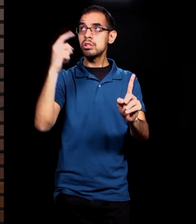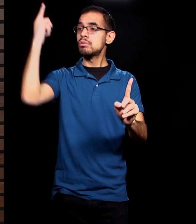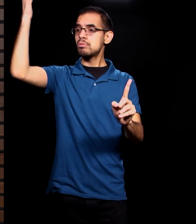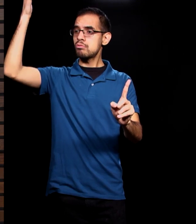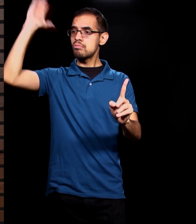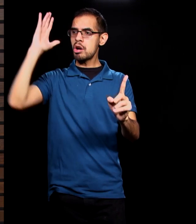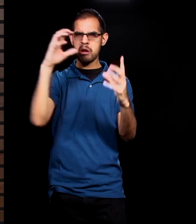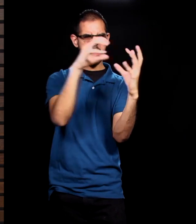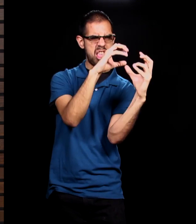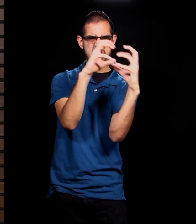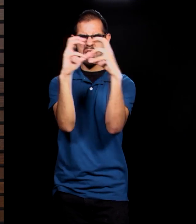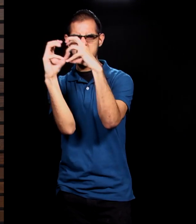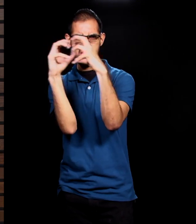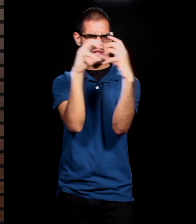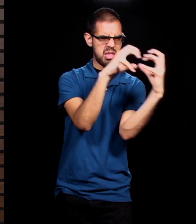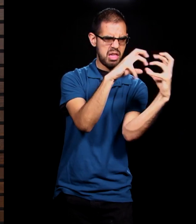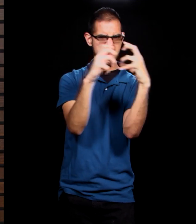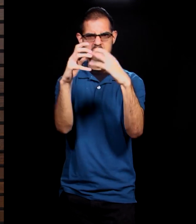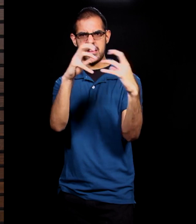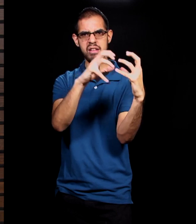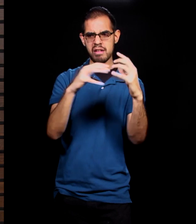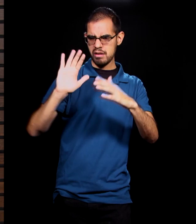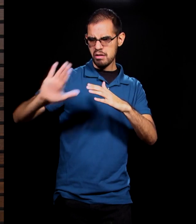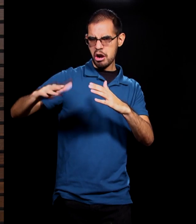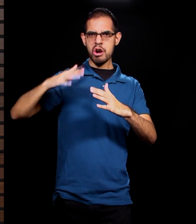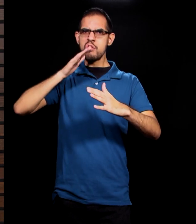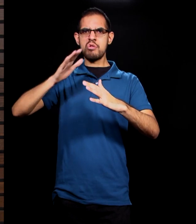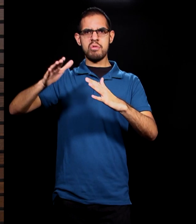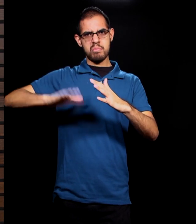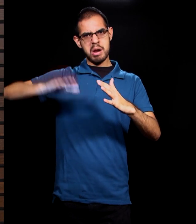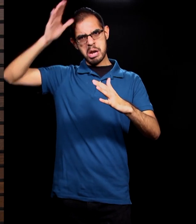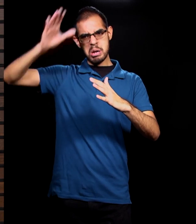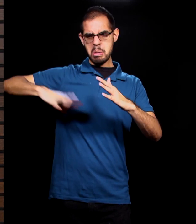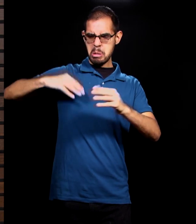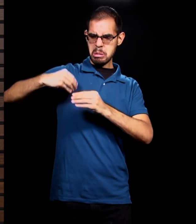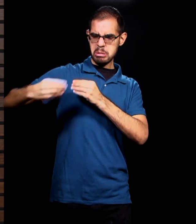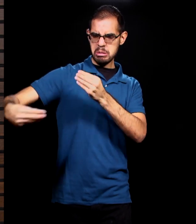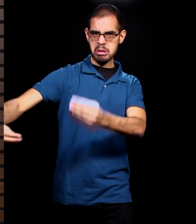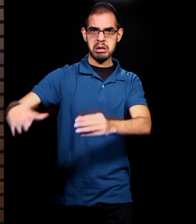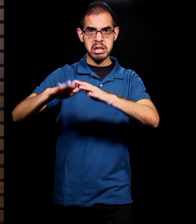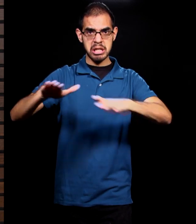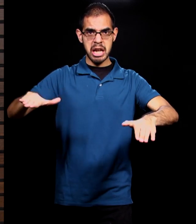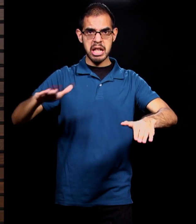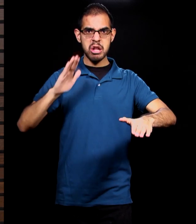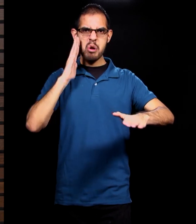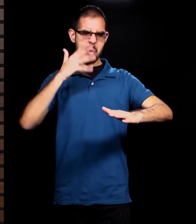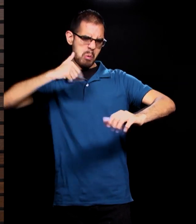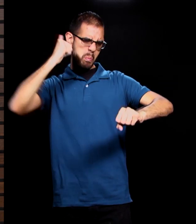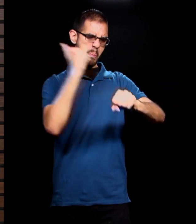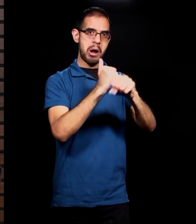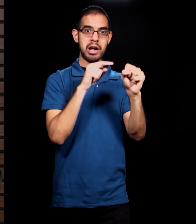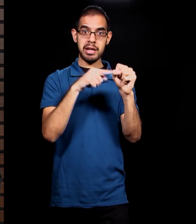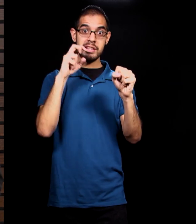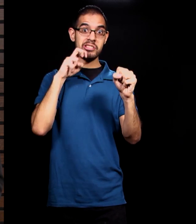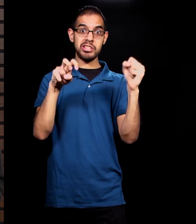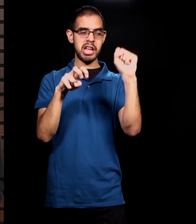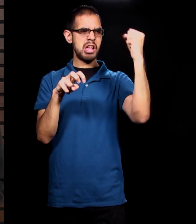woman and between your offspring and her offspring. I will strike your head. He will strike your head and you will strike